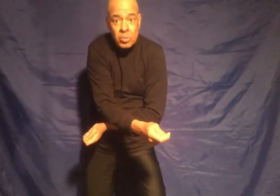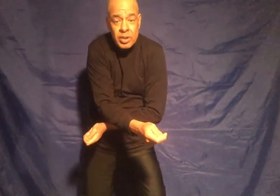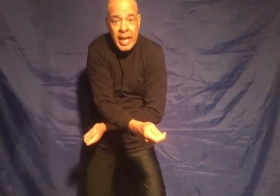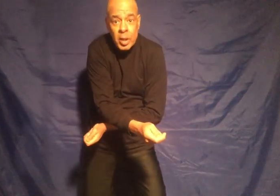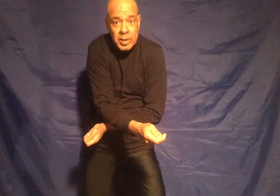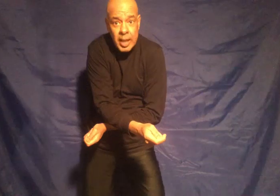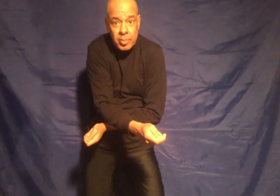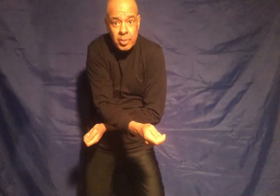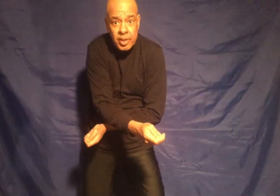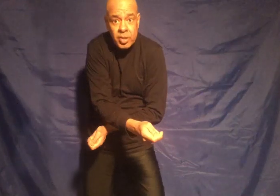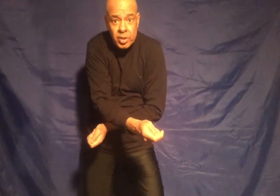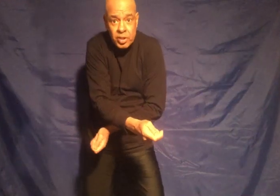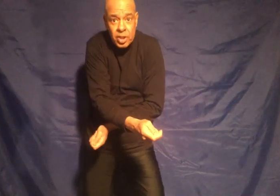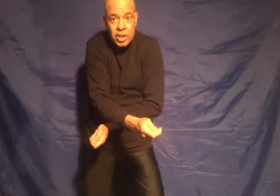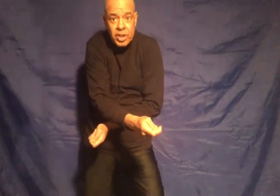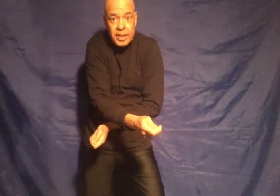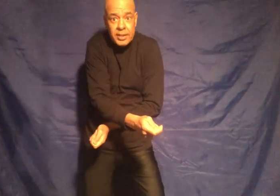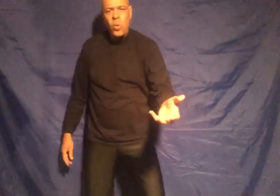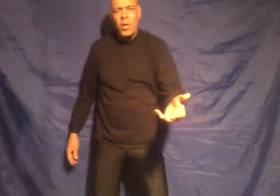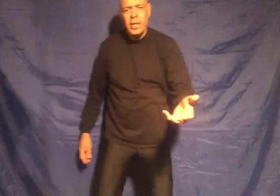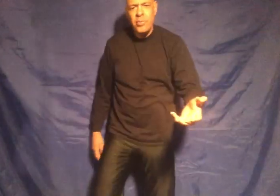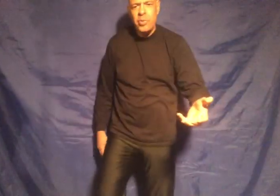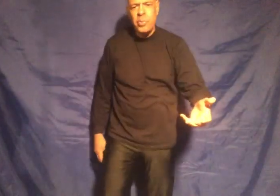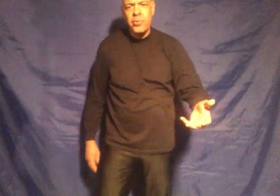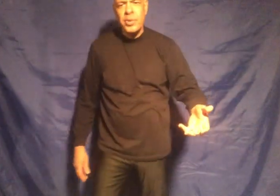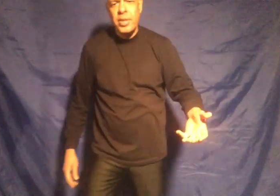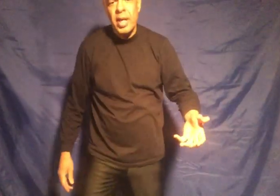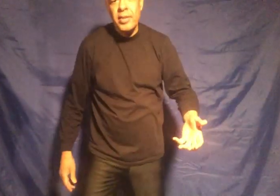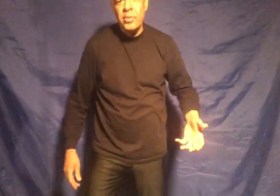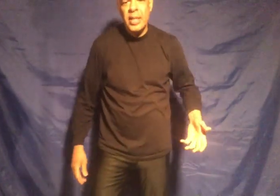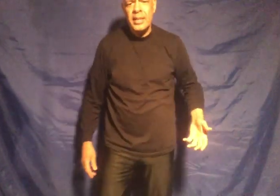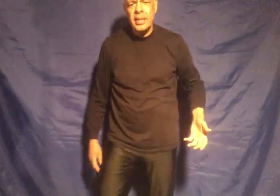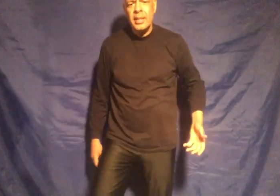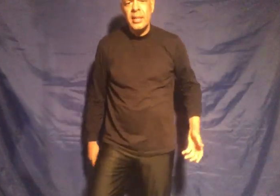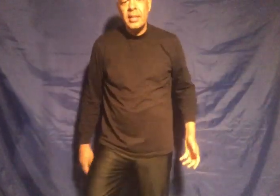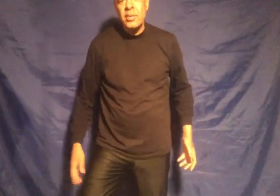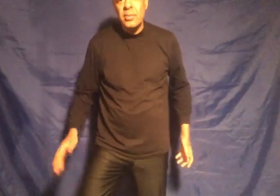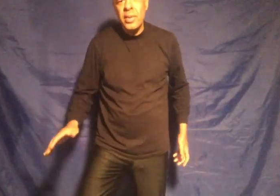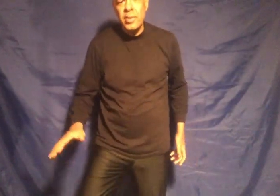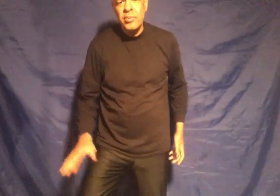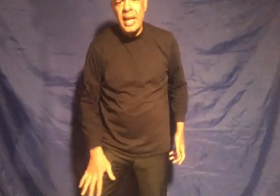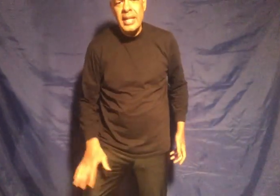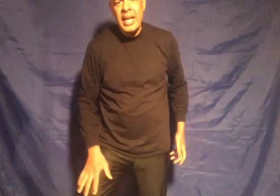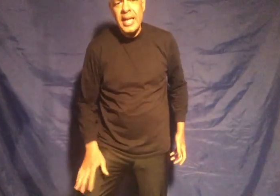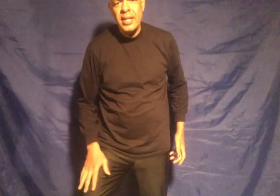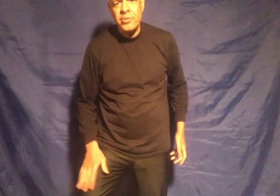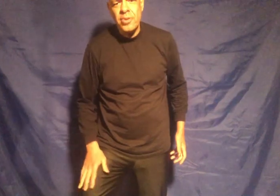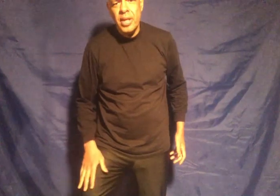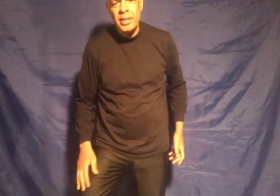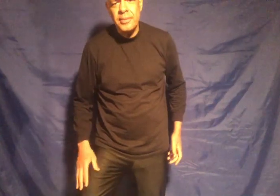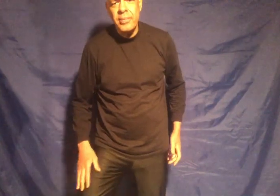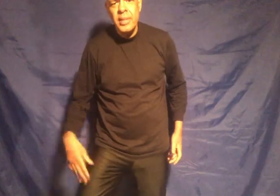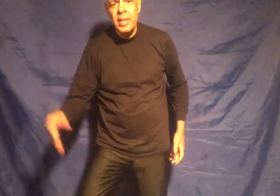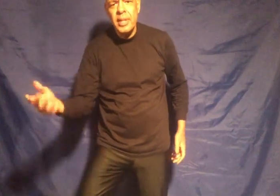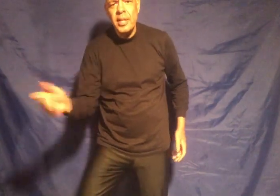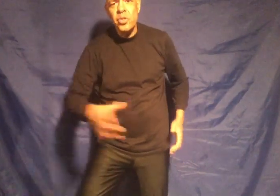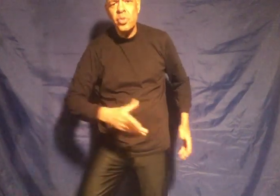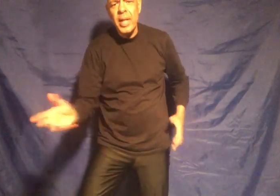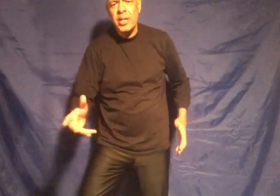tangled up this doesn't look good or if you prefer the other one if with the right leg in the front then you switch